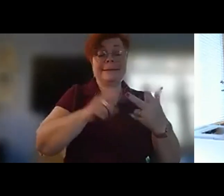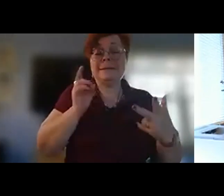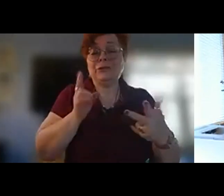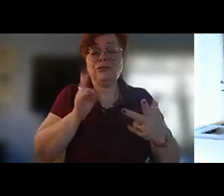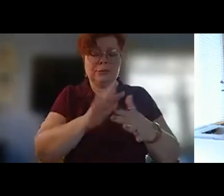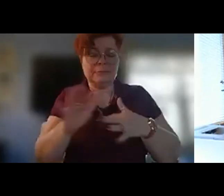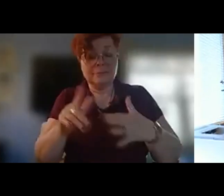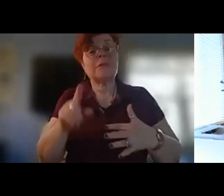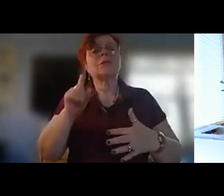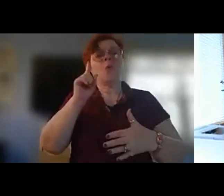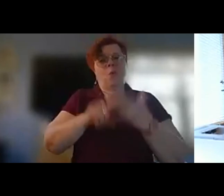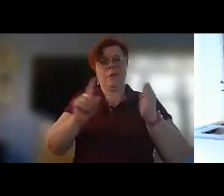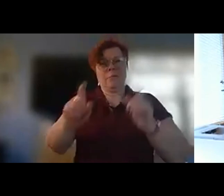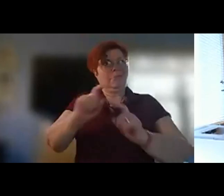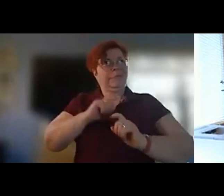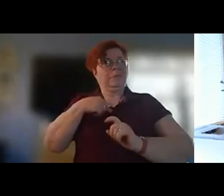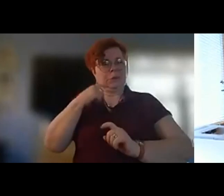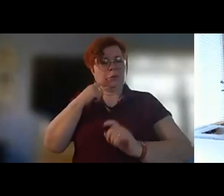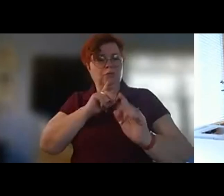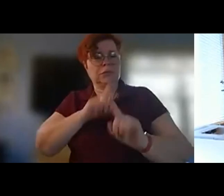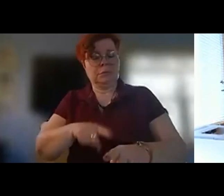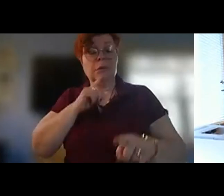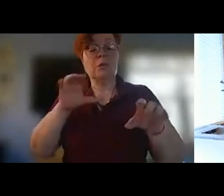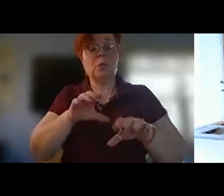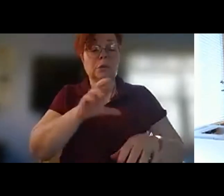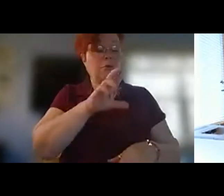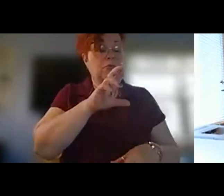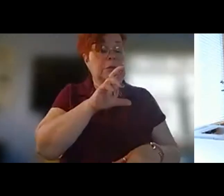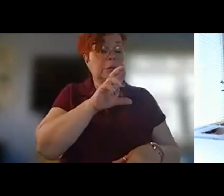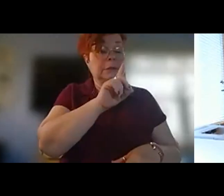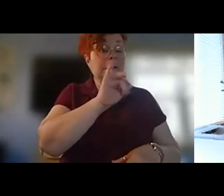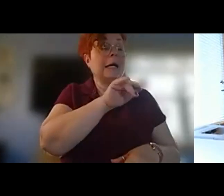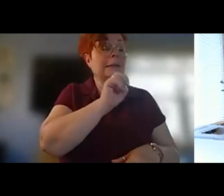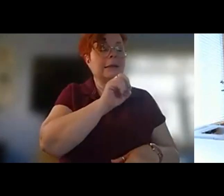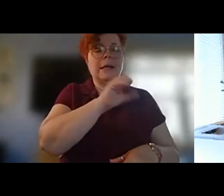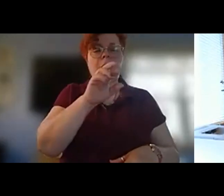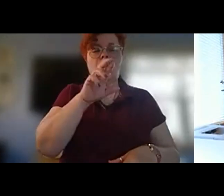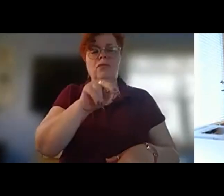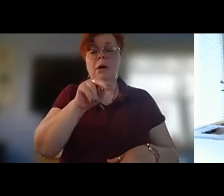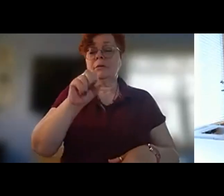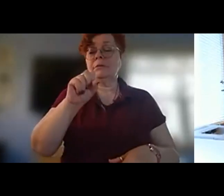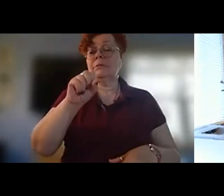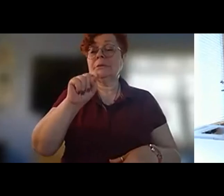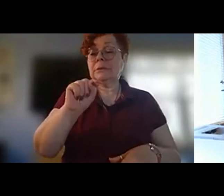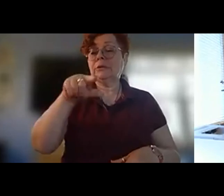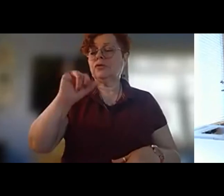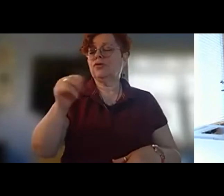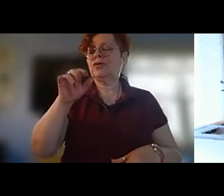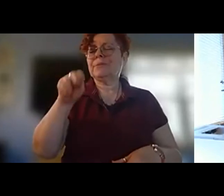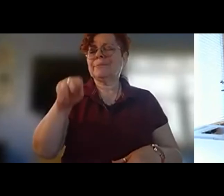respond to was done by diane and ron saint jean and it was a it was a plexiglass sort of skinny box on top